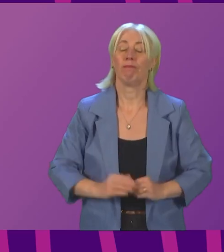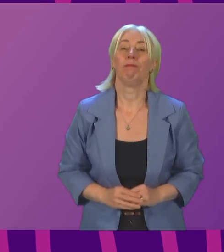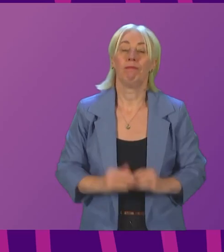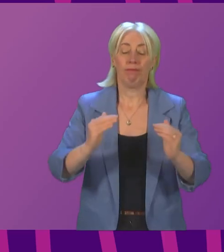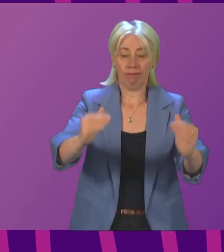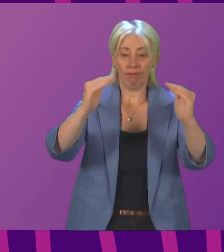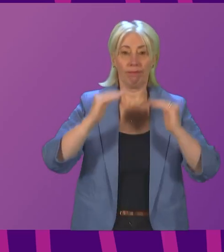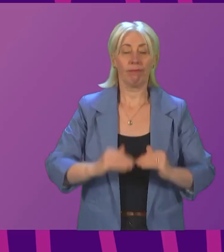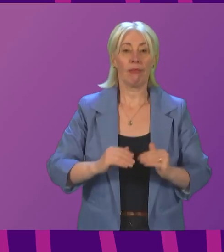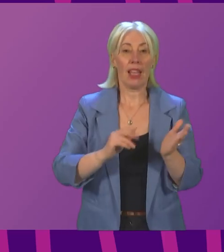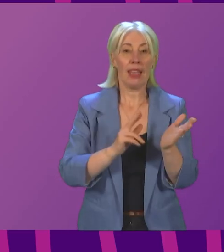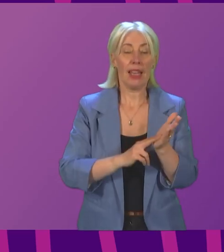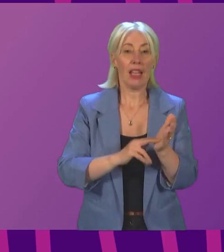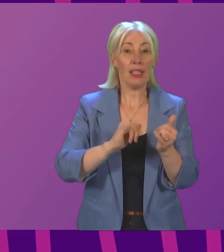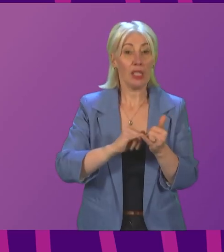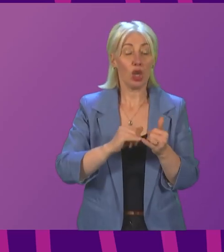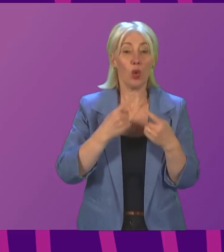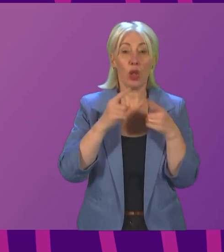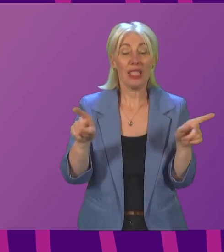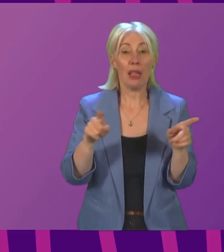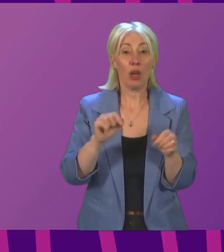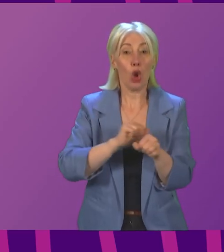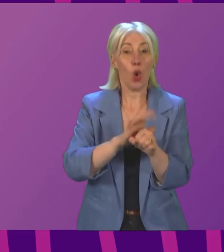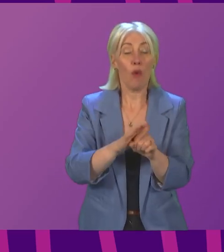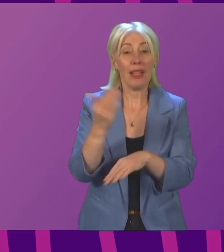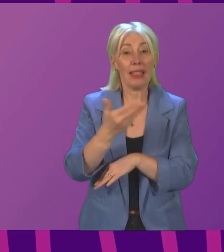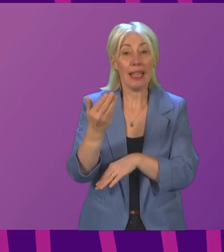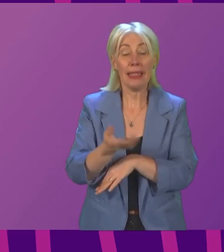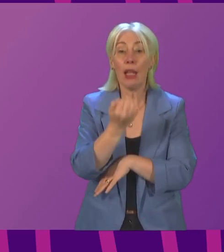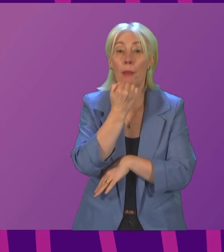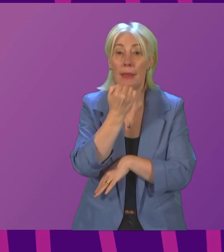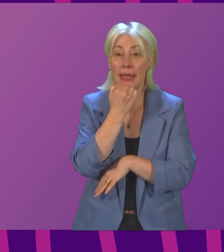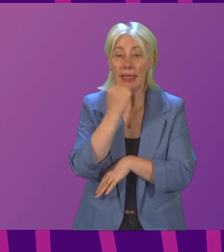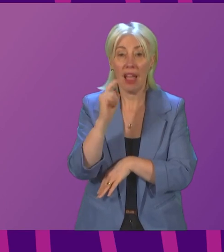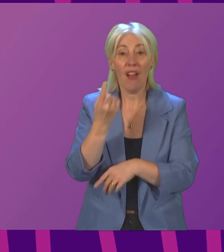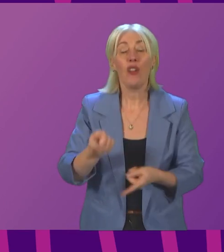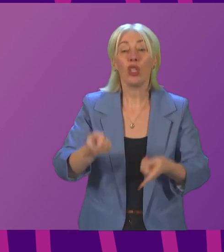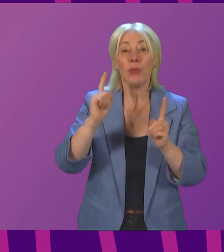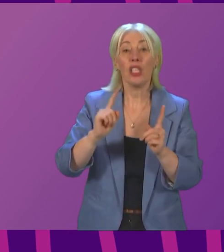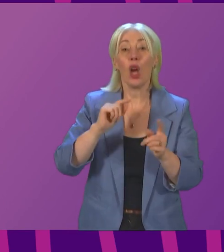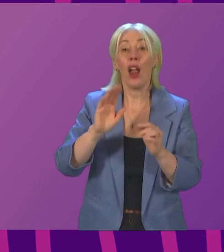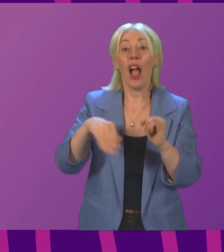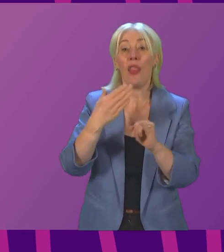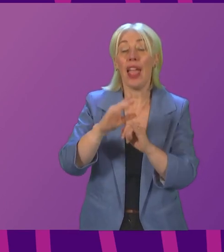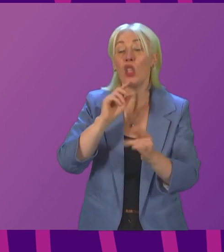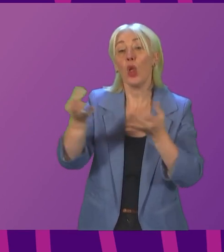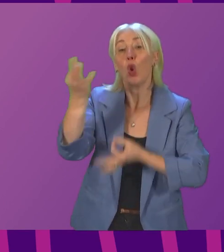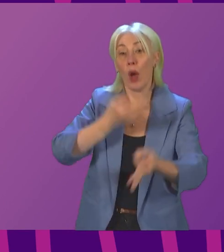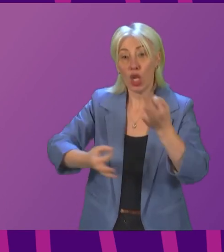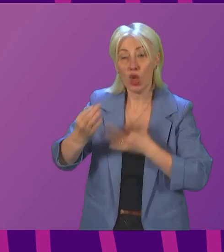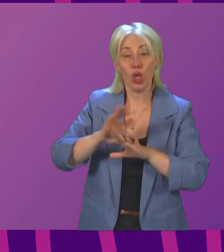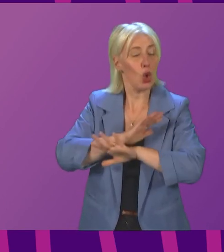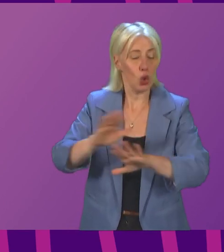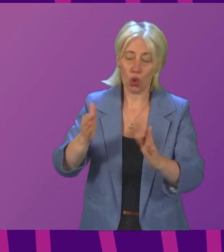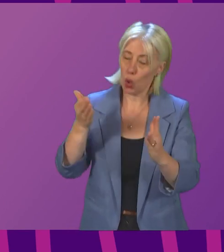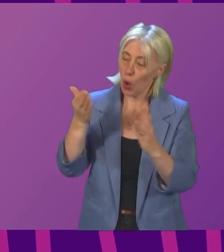is a statement by Nicola Sturgeon on COVID-19 update. The First Minister will take questions at the end of her statement and so there should